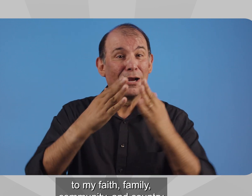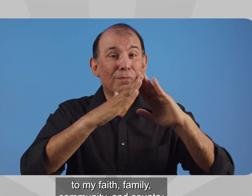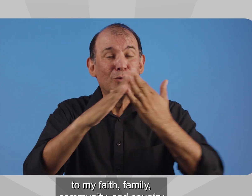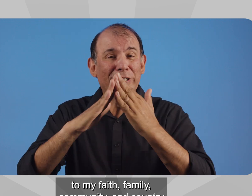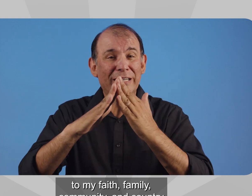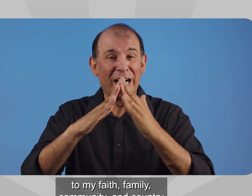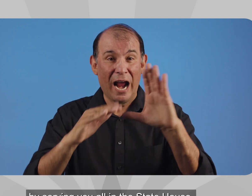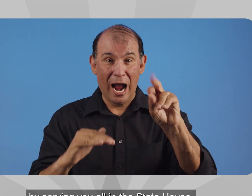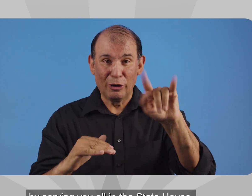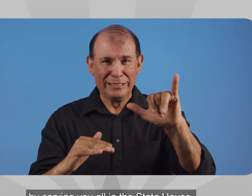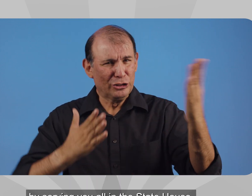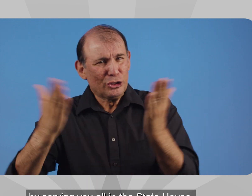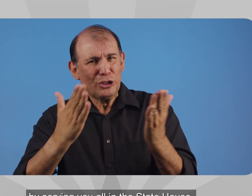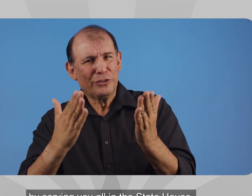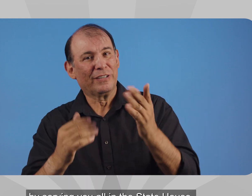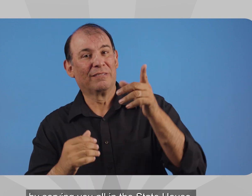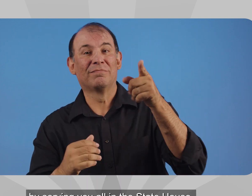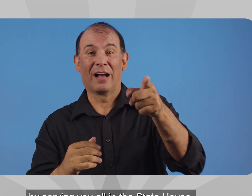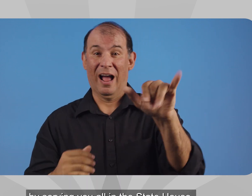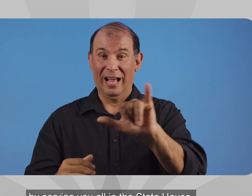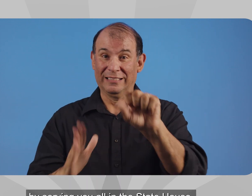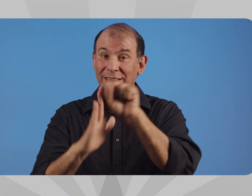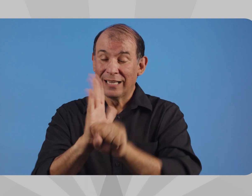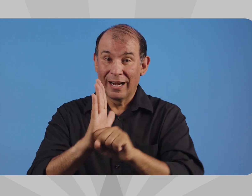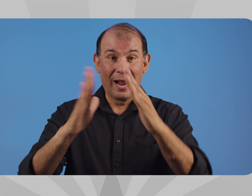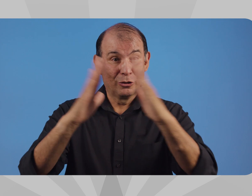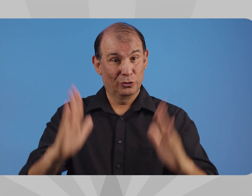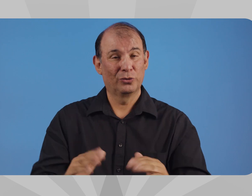and country by serving you all in the State House.